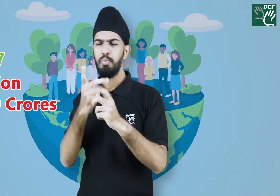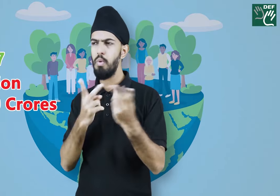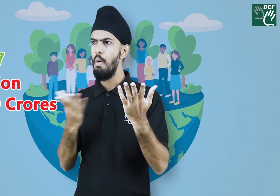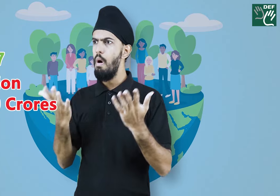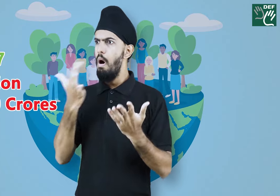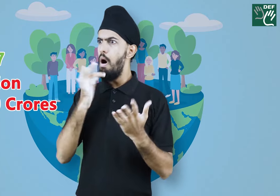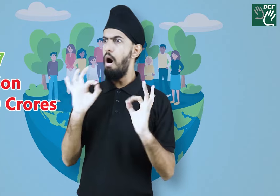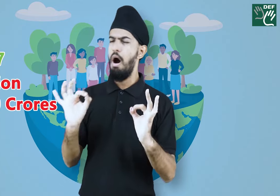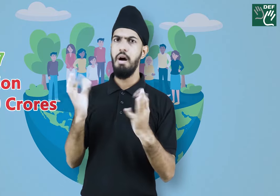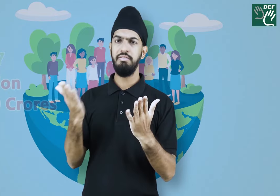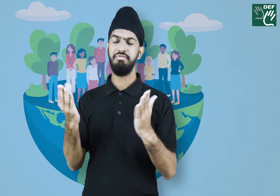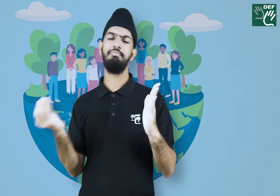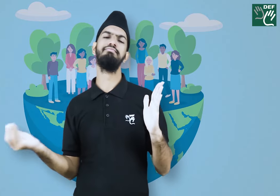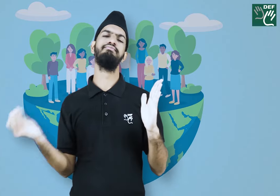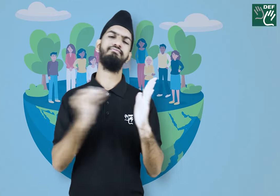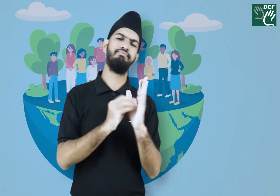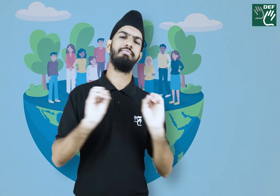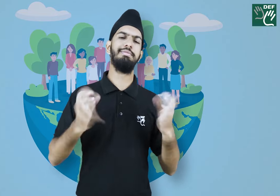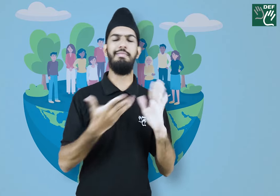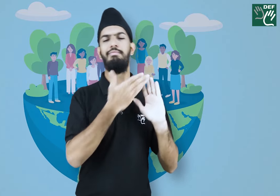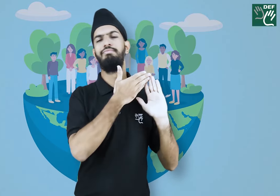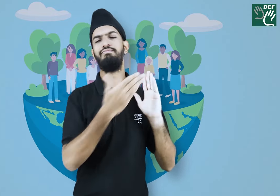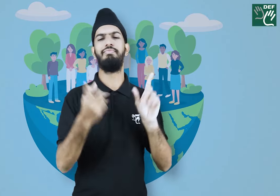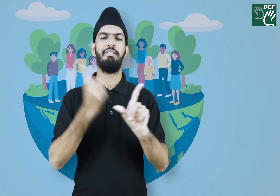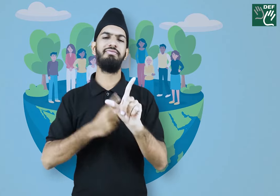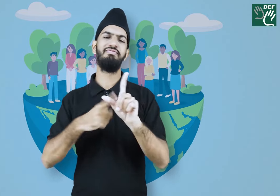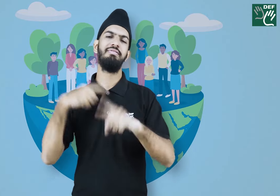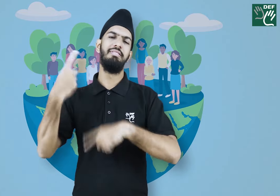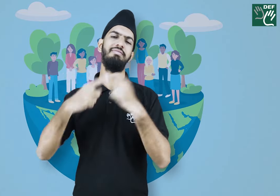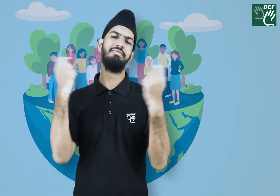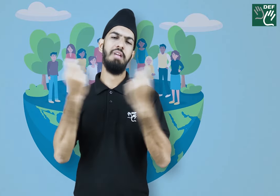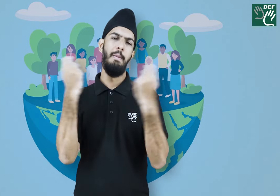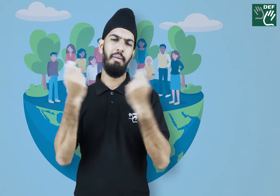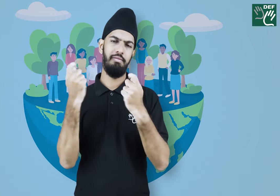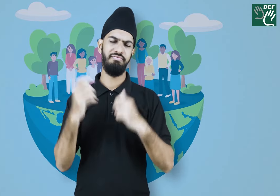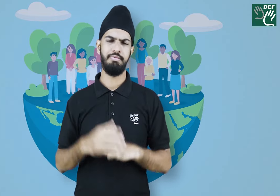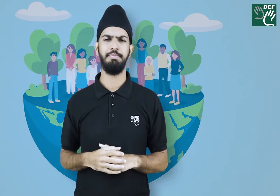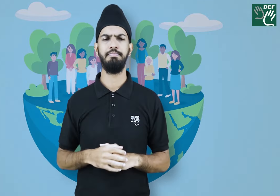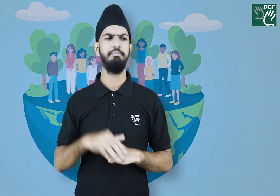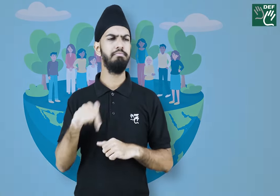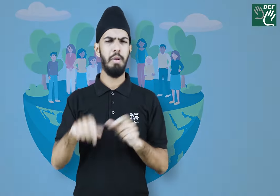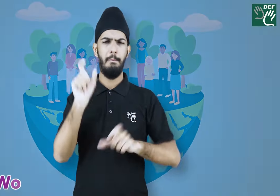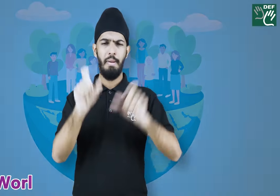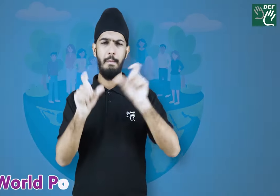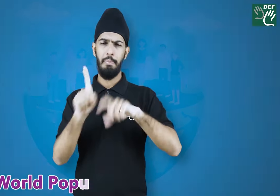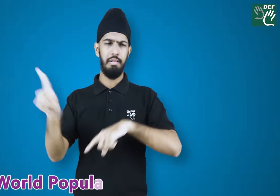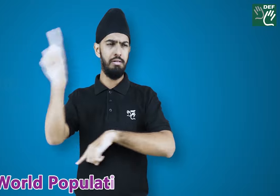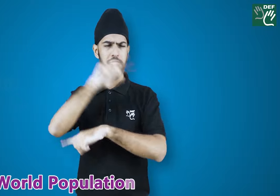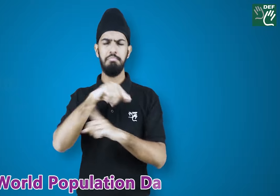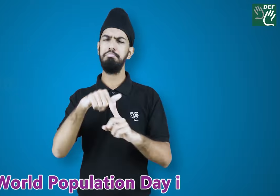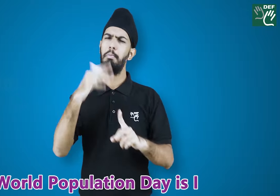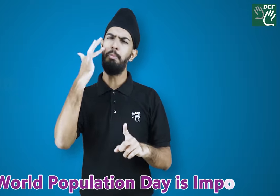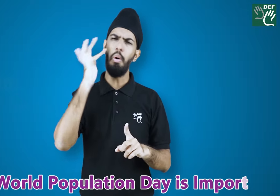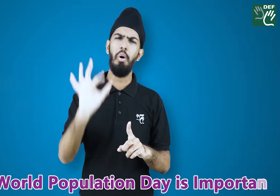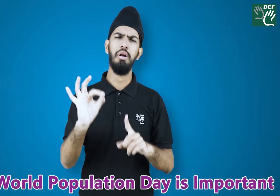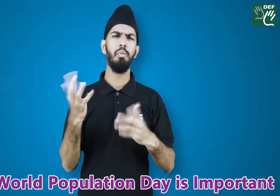Since then, it has been celebrated every year. Why World Population Day is important?